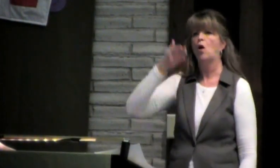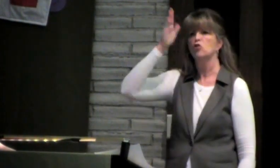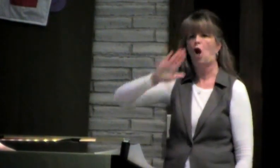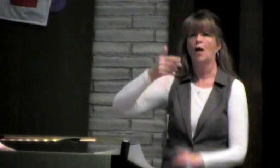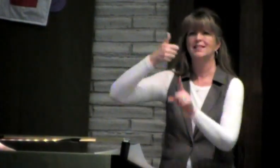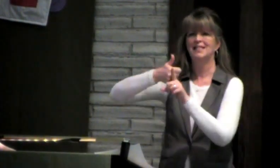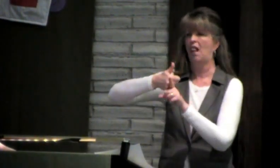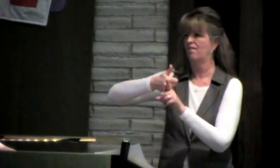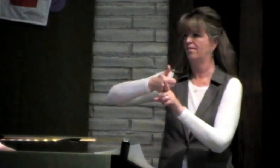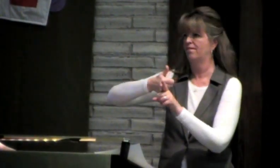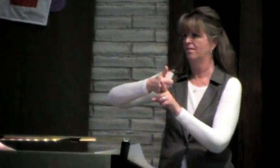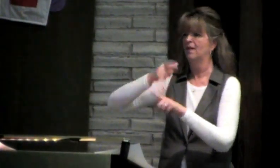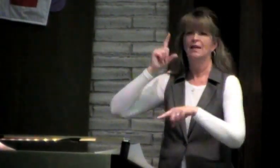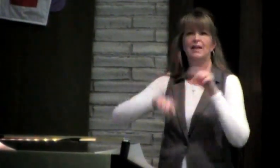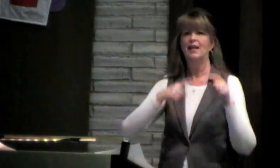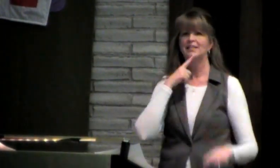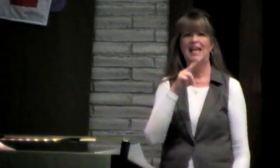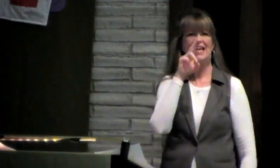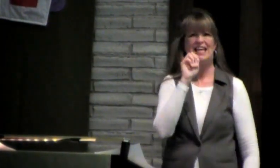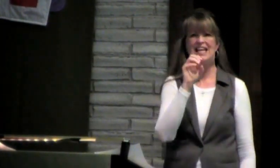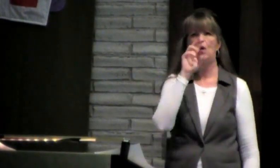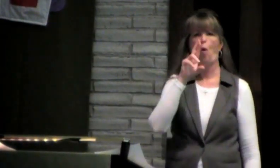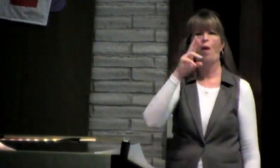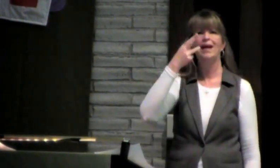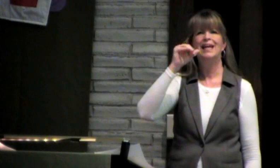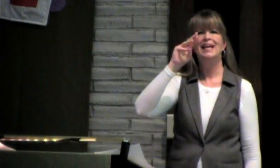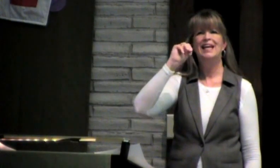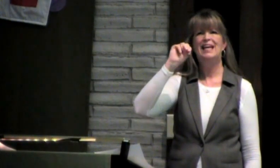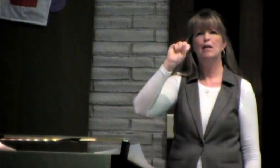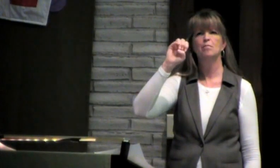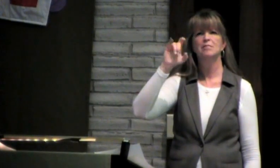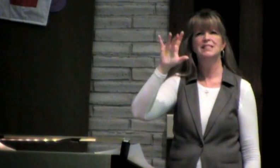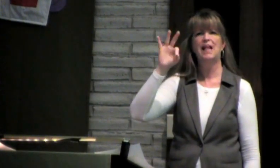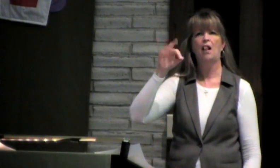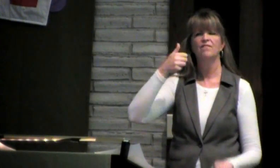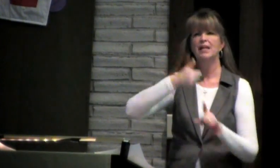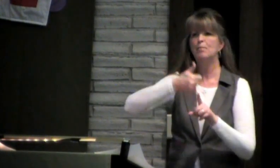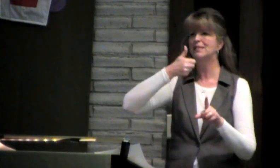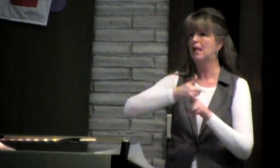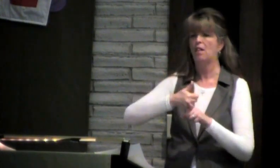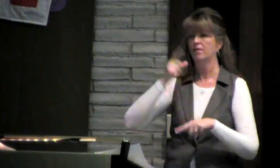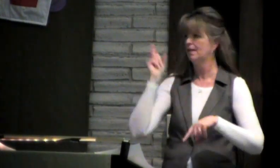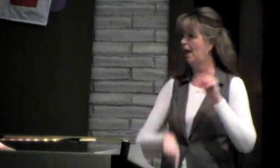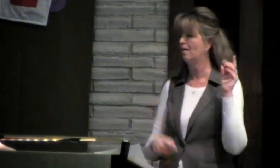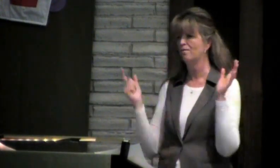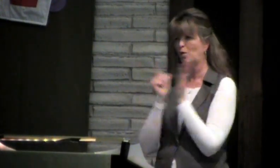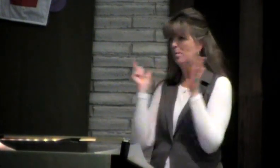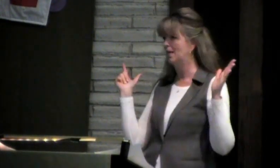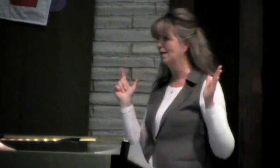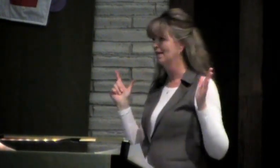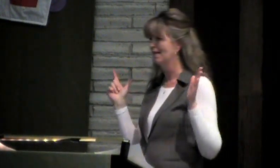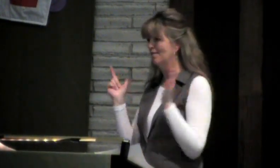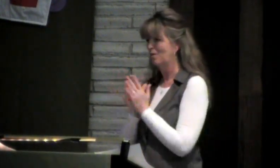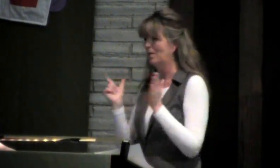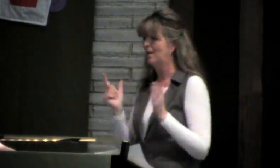or they must say God-self. They can't use the terminology he or himself. That's